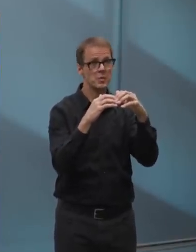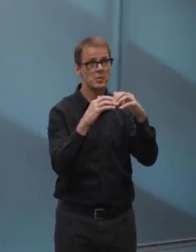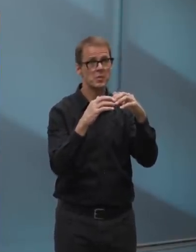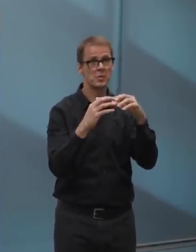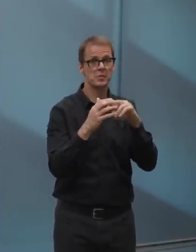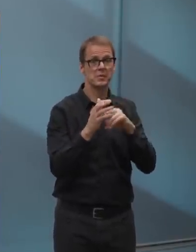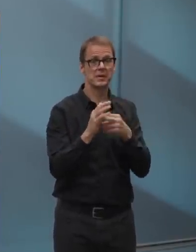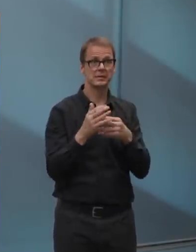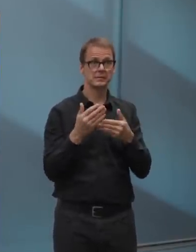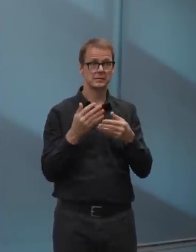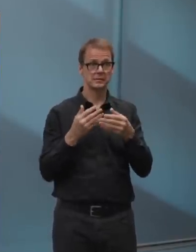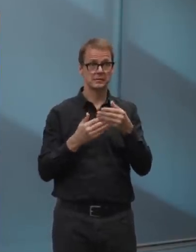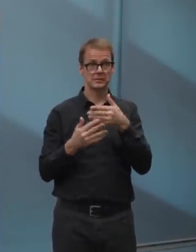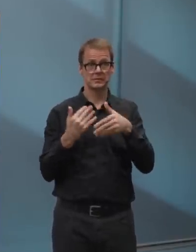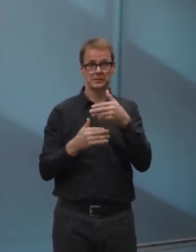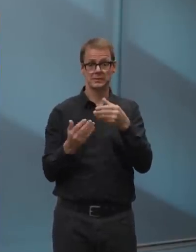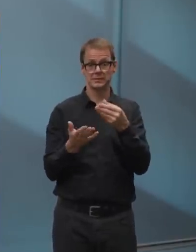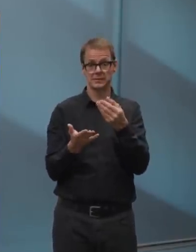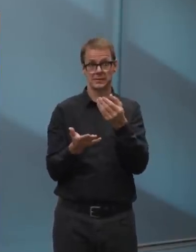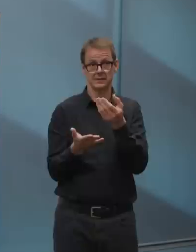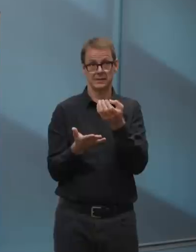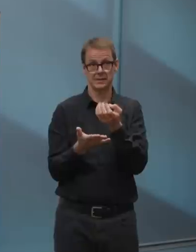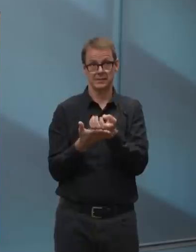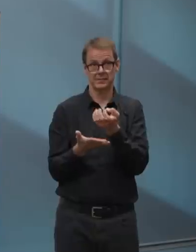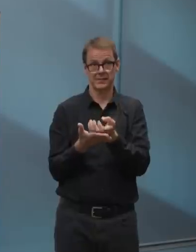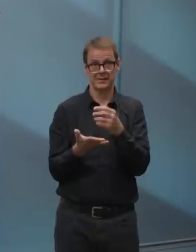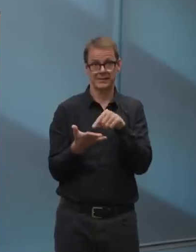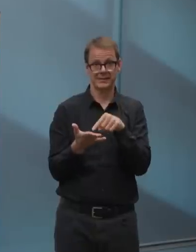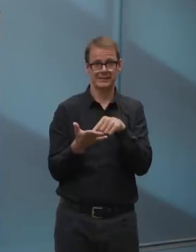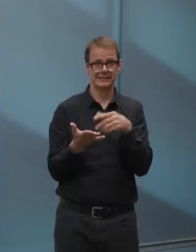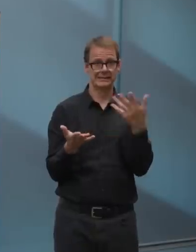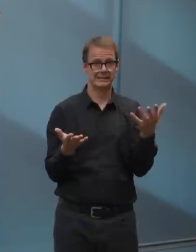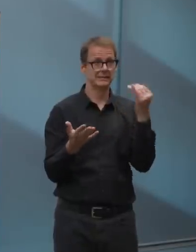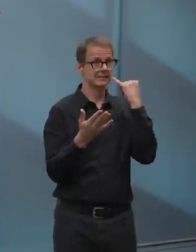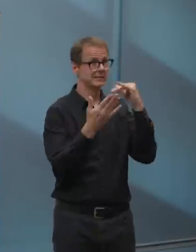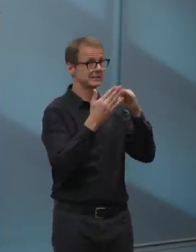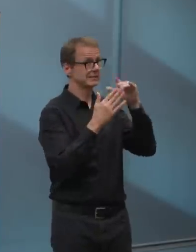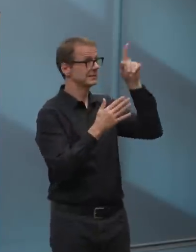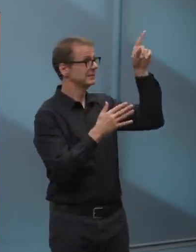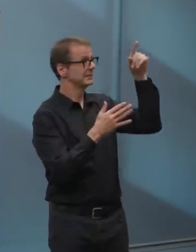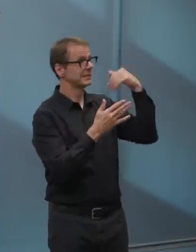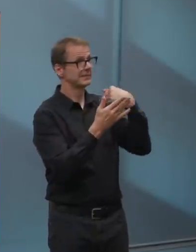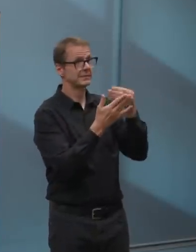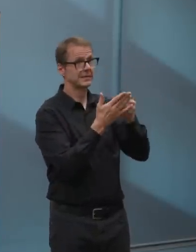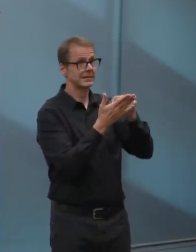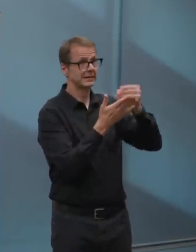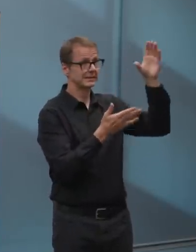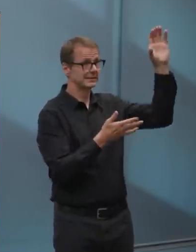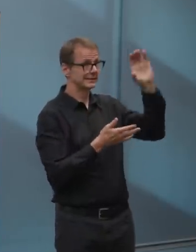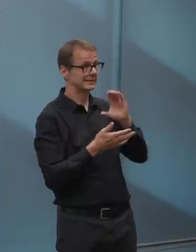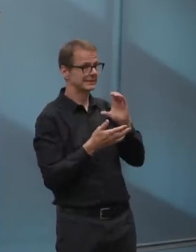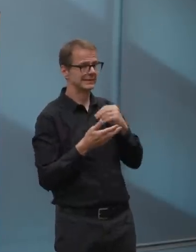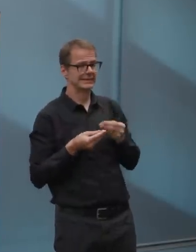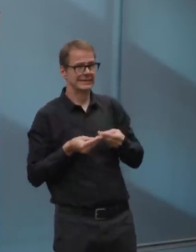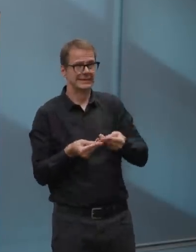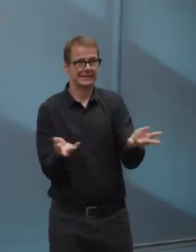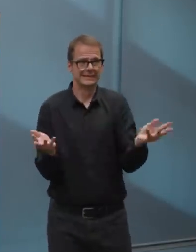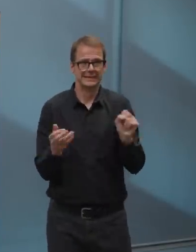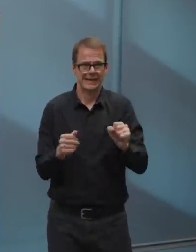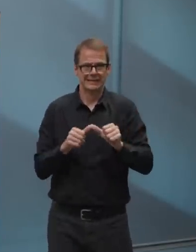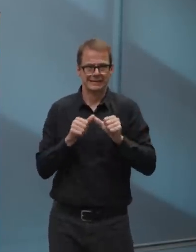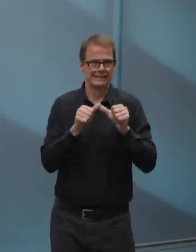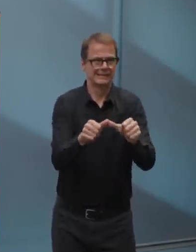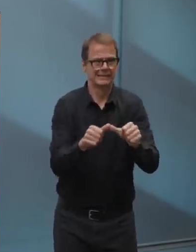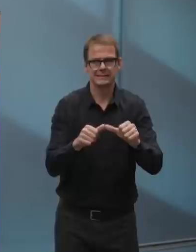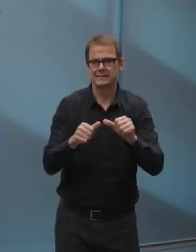ideally with provincial and federal aid, to do the right thing, uh, and ensure that there's sufficient space on transit systems